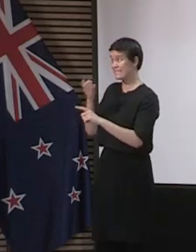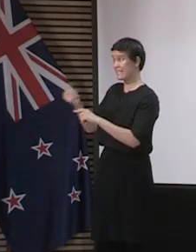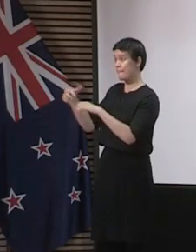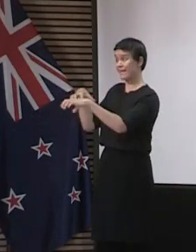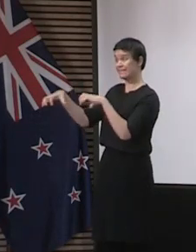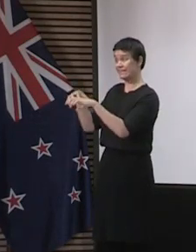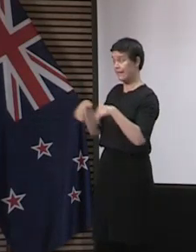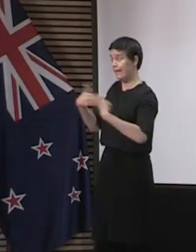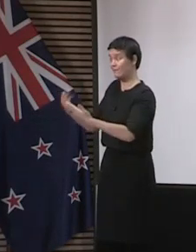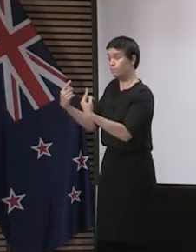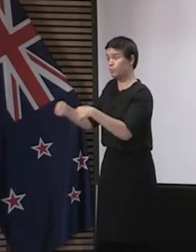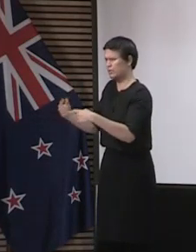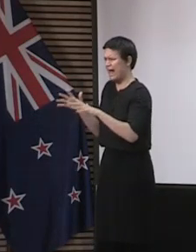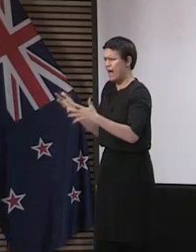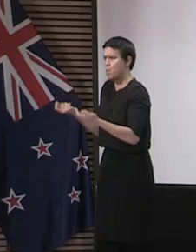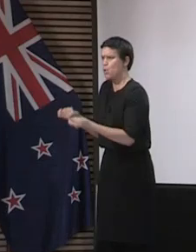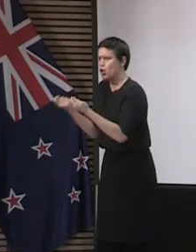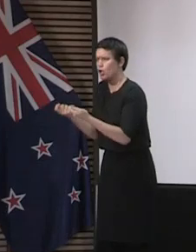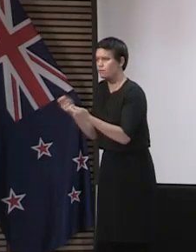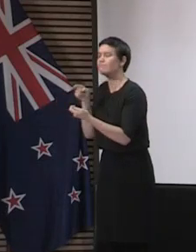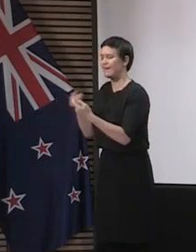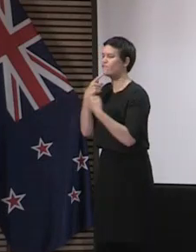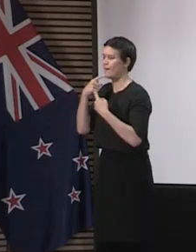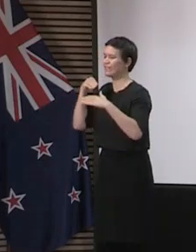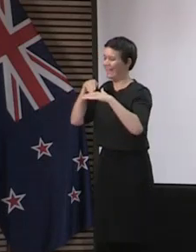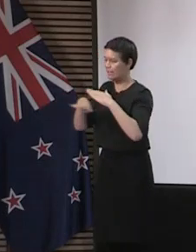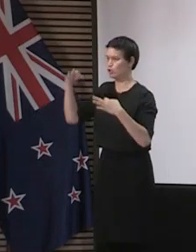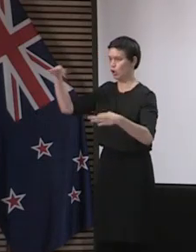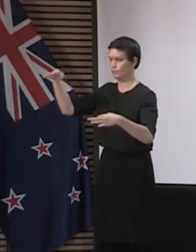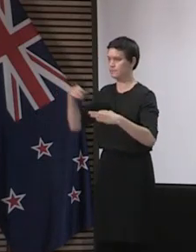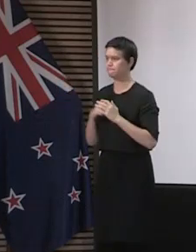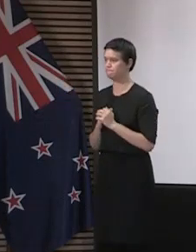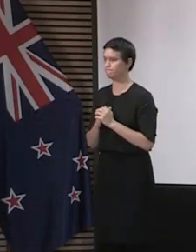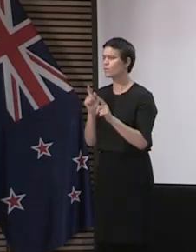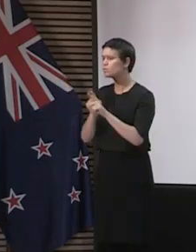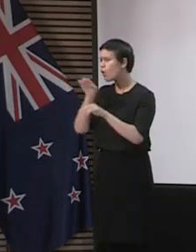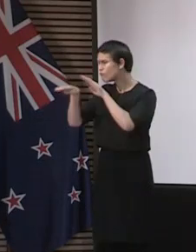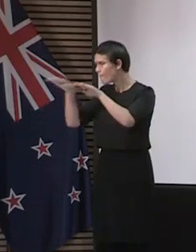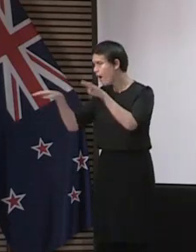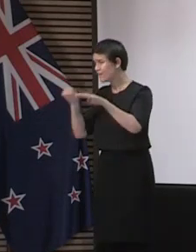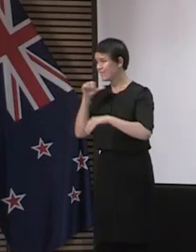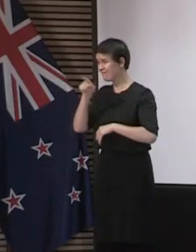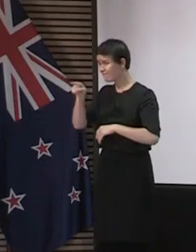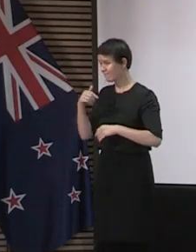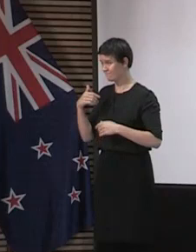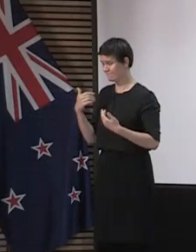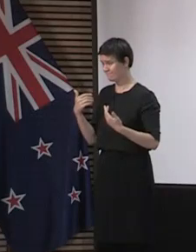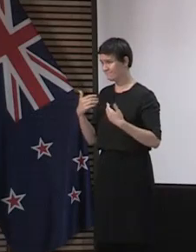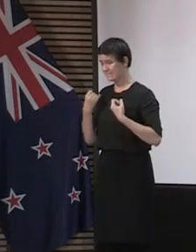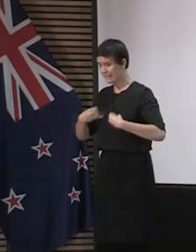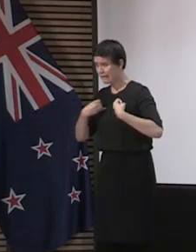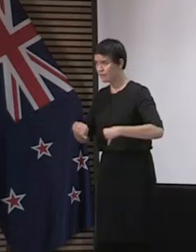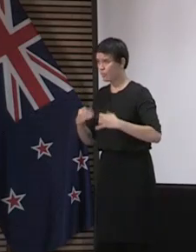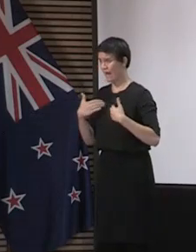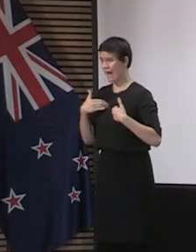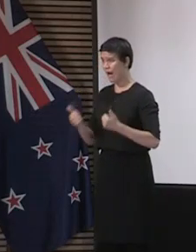activities. And finally just a reminder to people who have any health needs and in particular those that are not